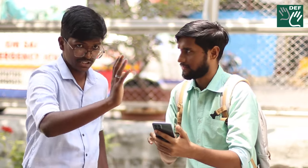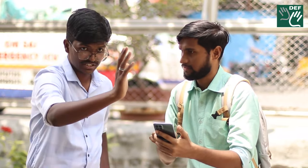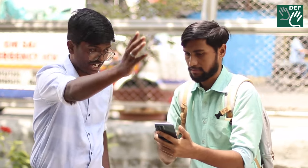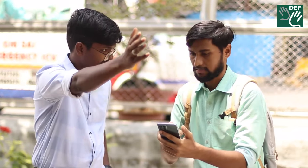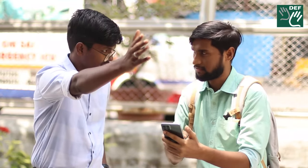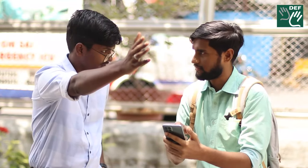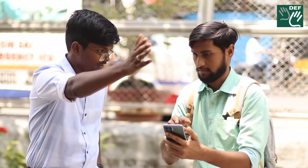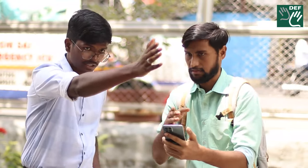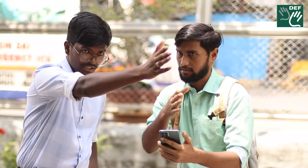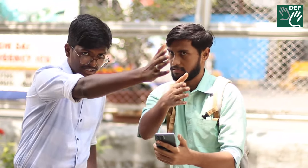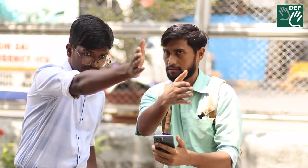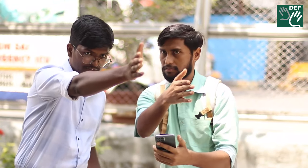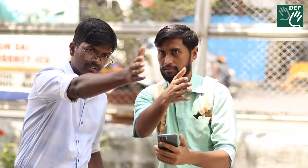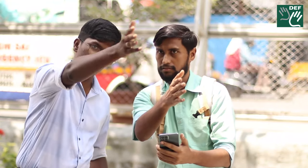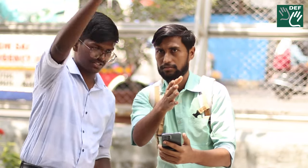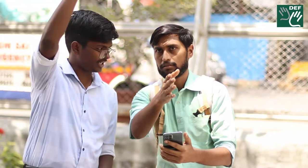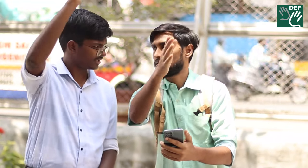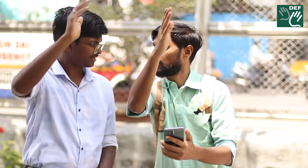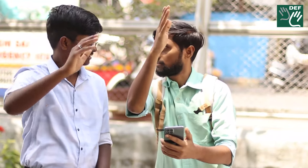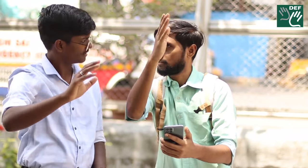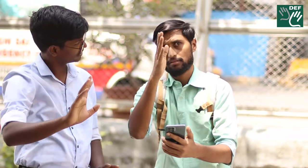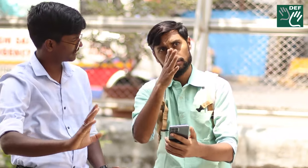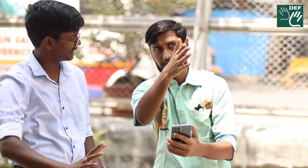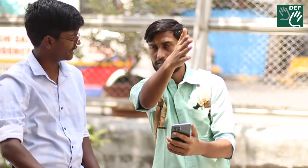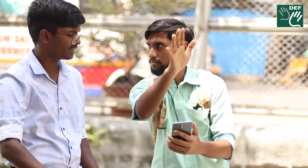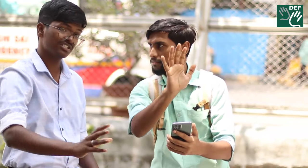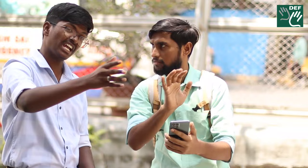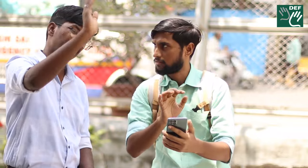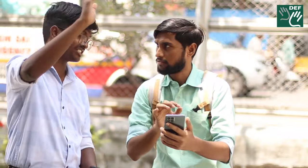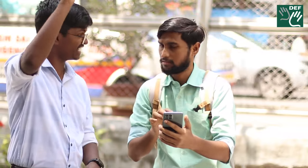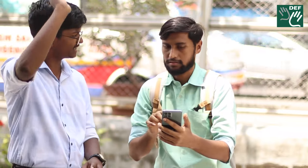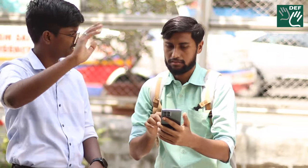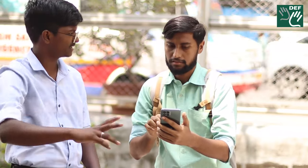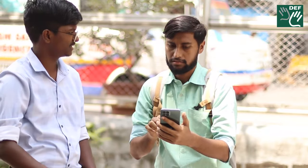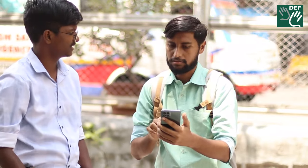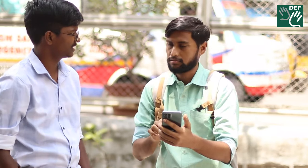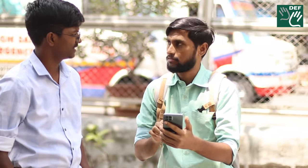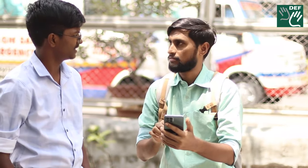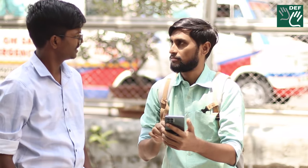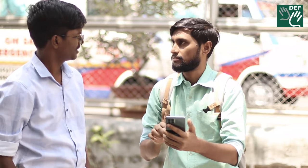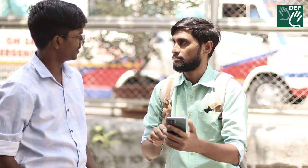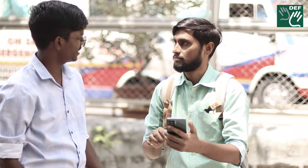Go this way and then the left! Straight! Straight! Okay!